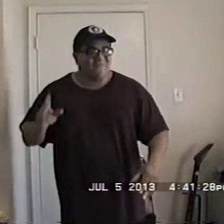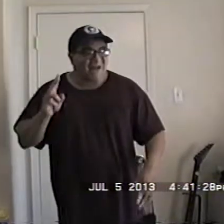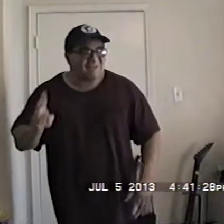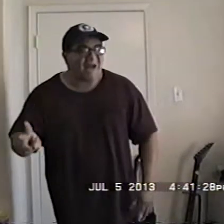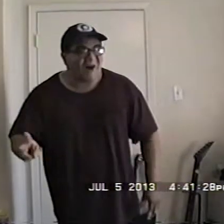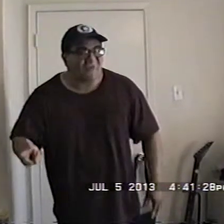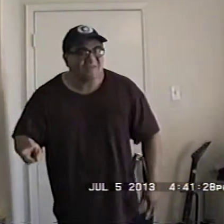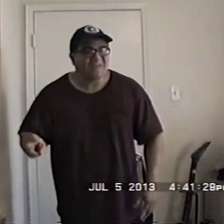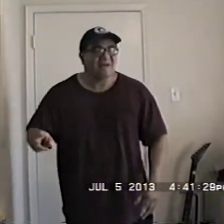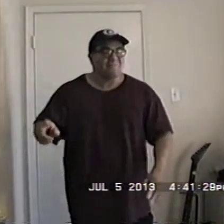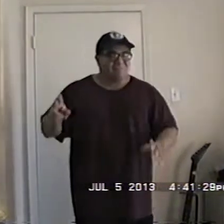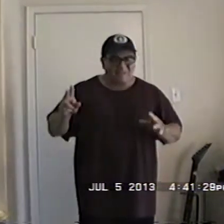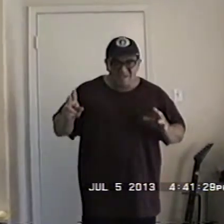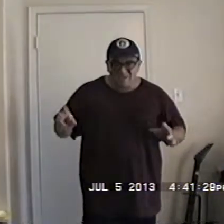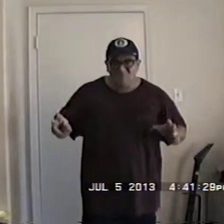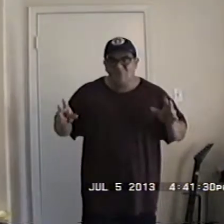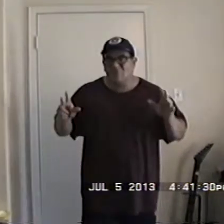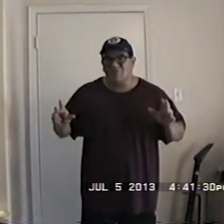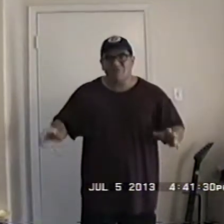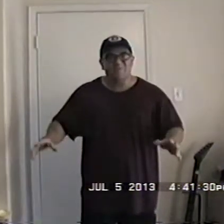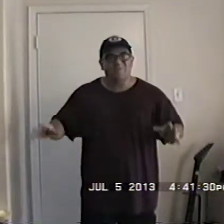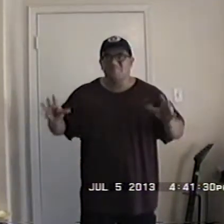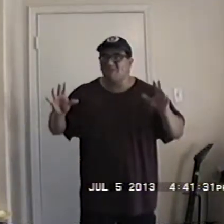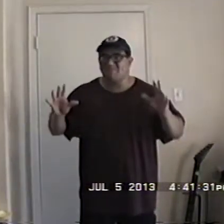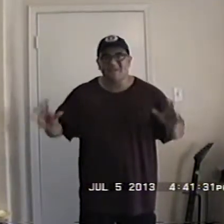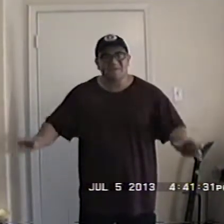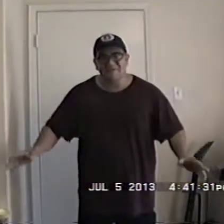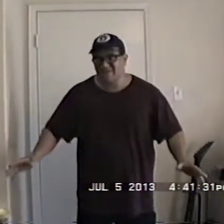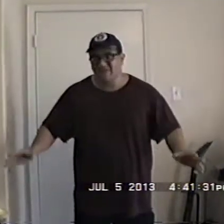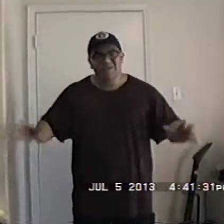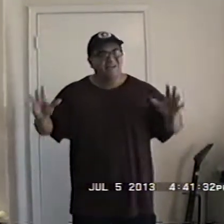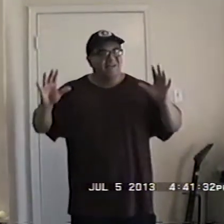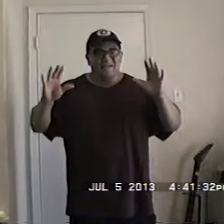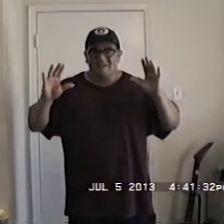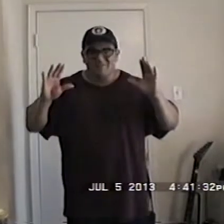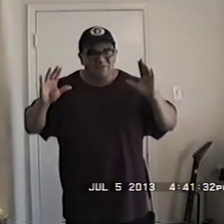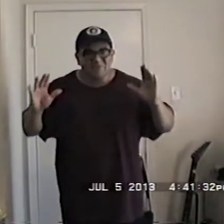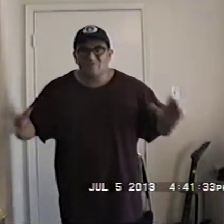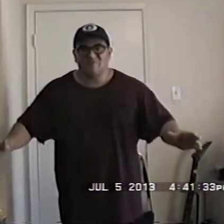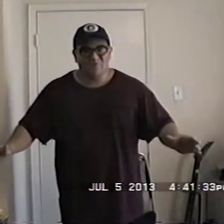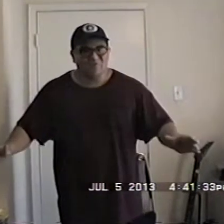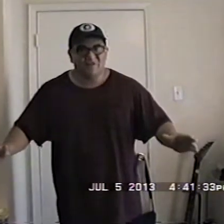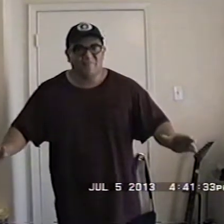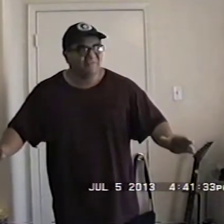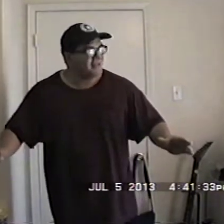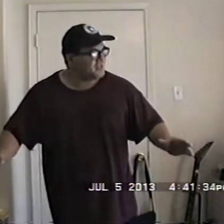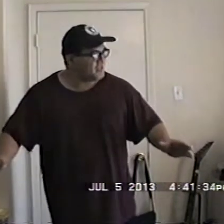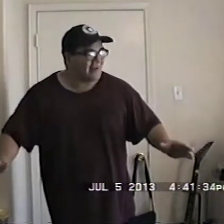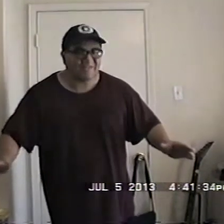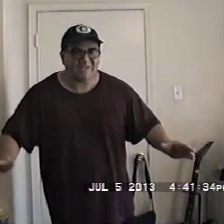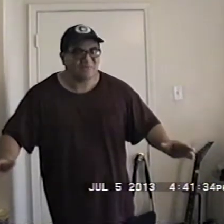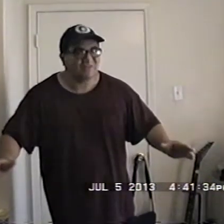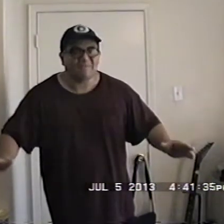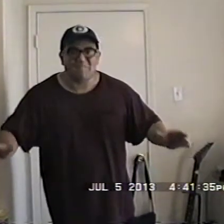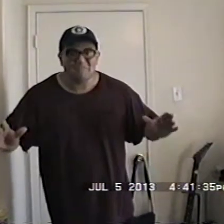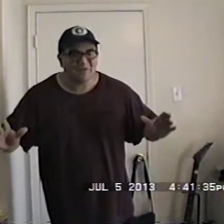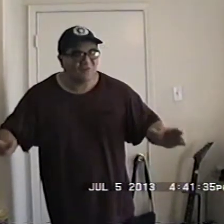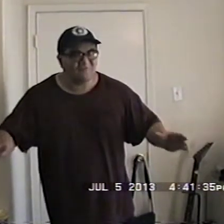find out please do yourself this big favor if you can do this for yourself you have saved yourself a big old